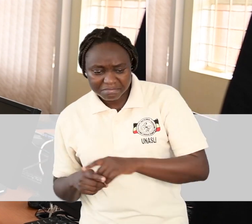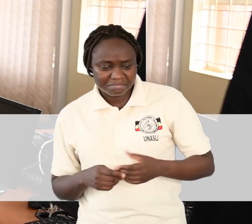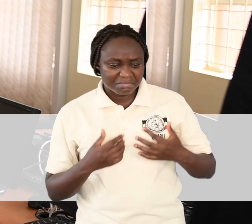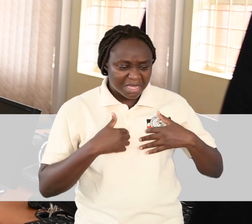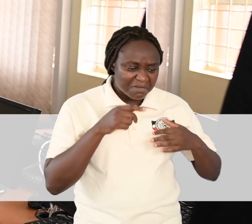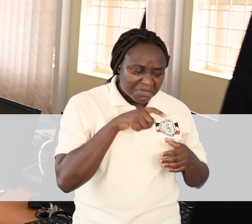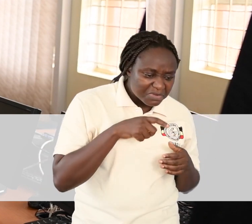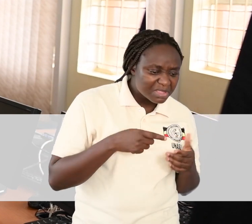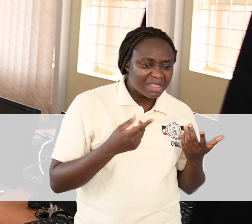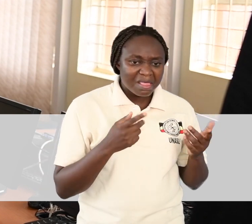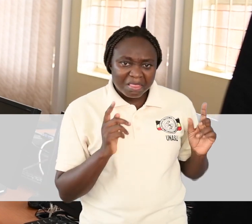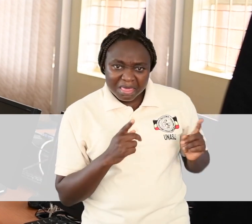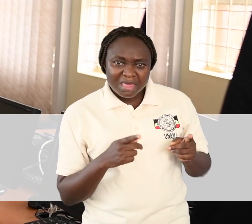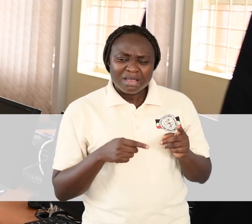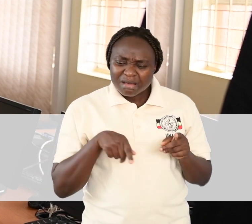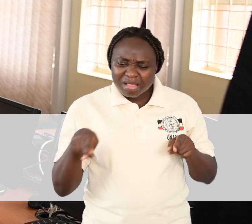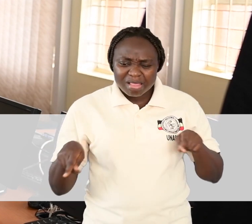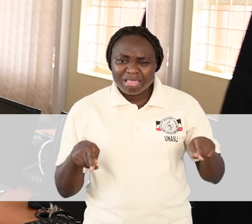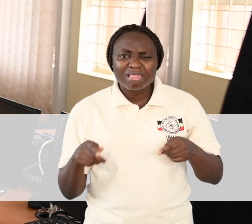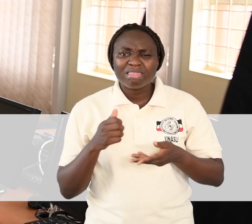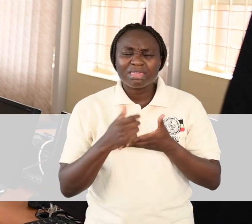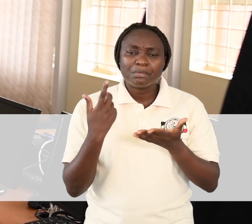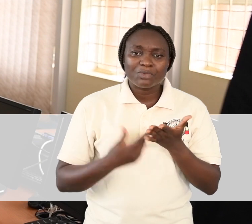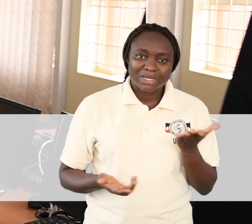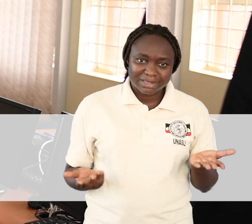in the farm homestead?